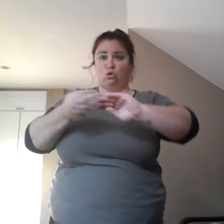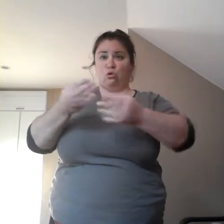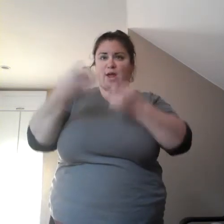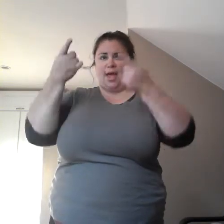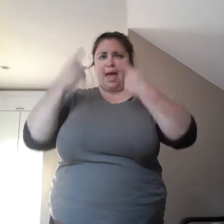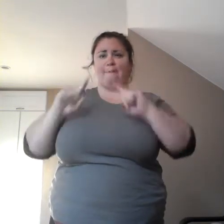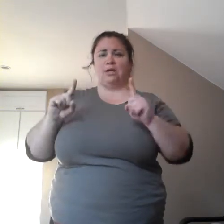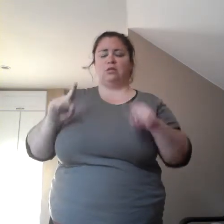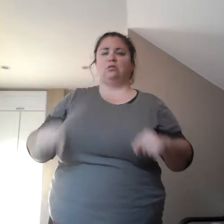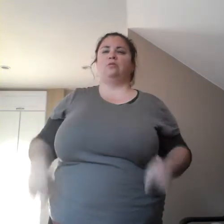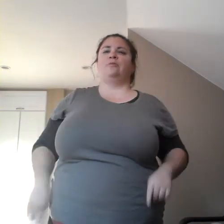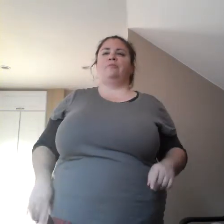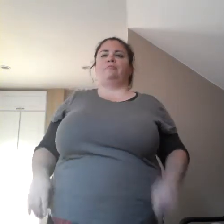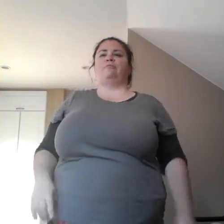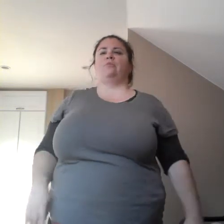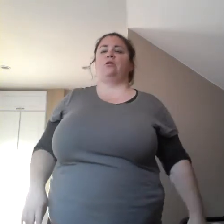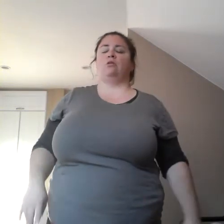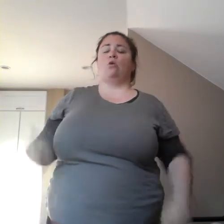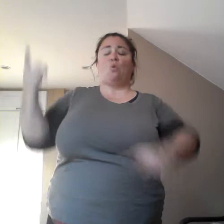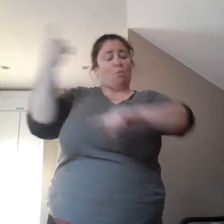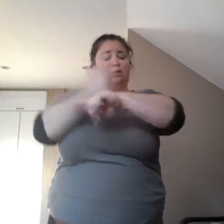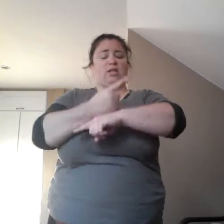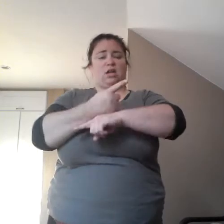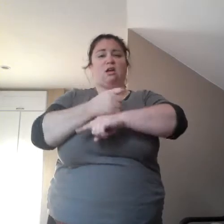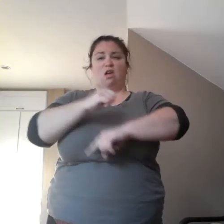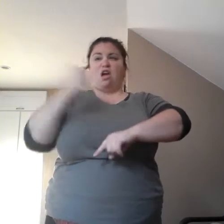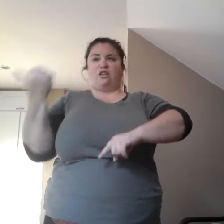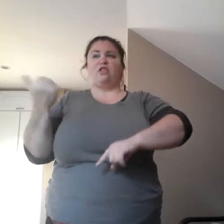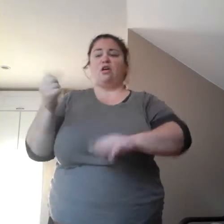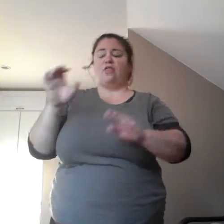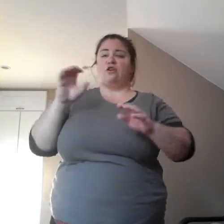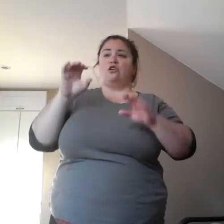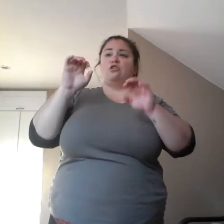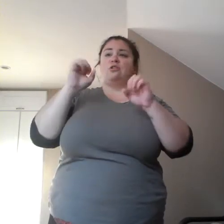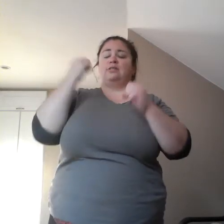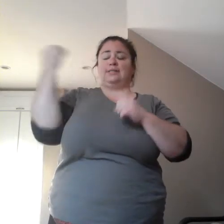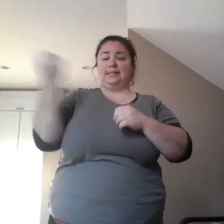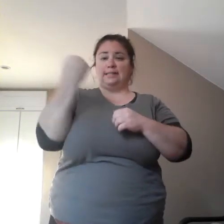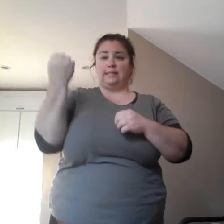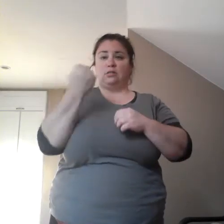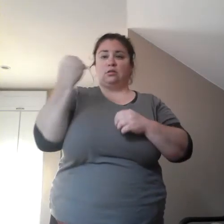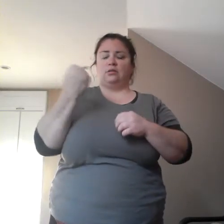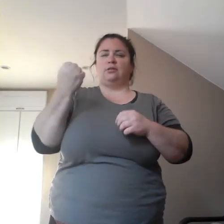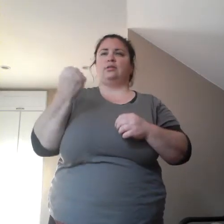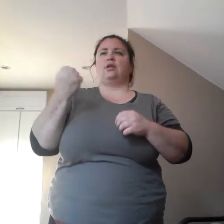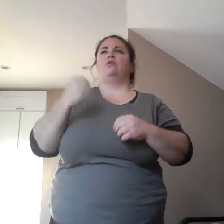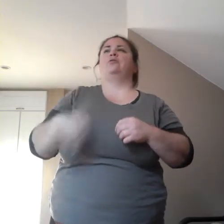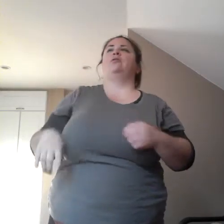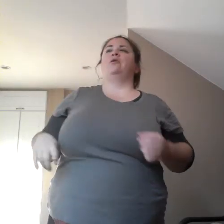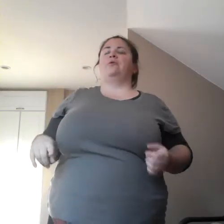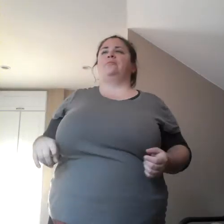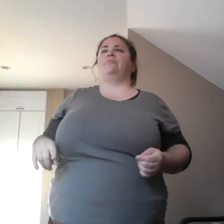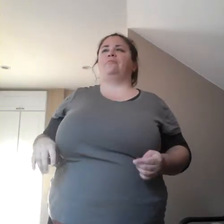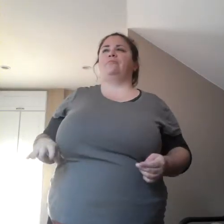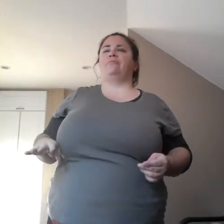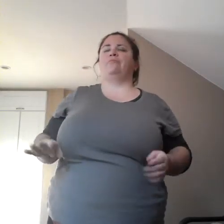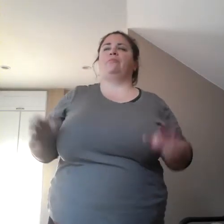one day, another Saturday, um, we have to do rounds every night, um, and we check the